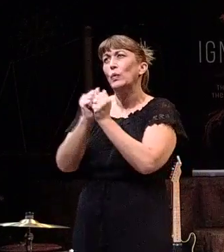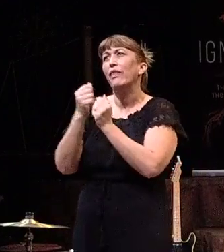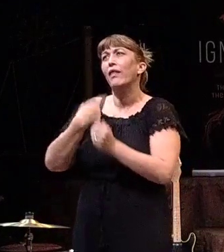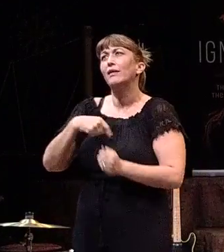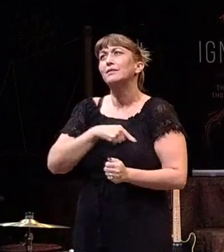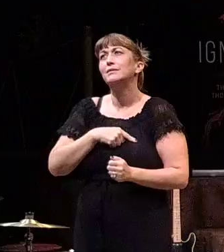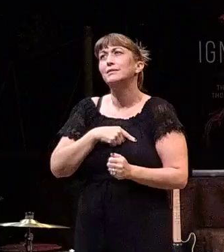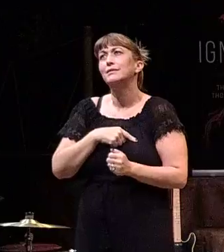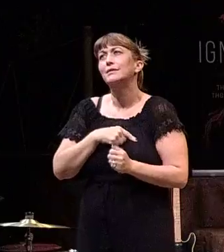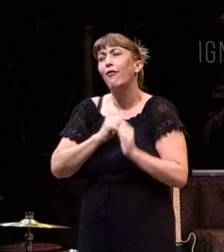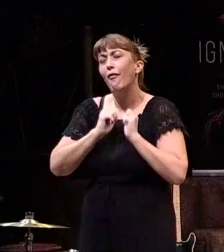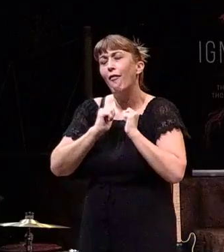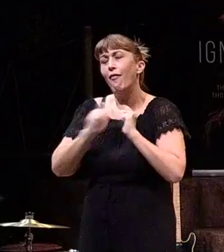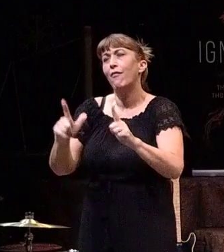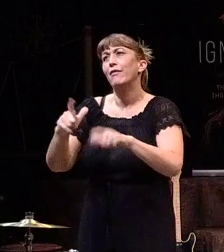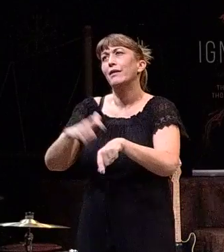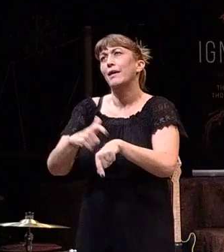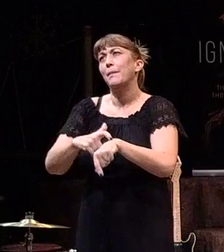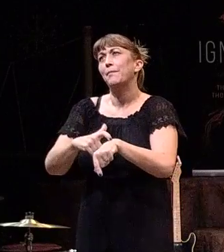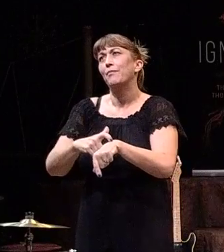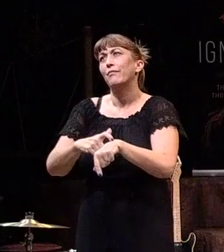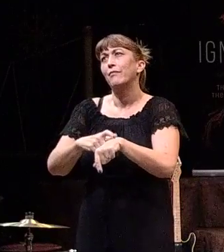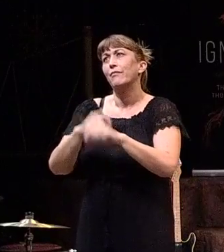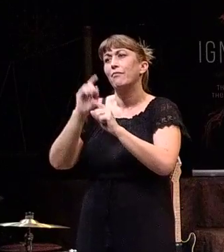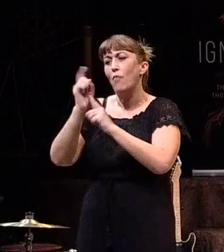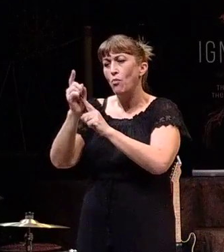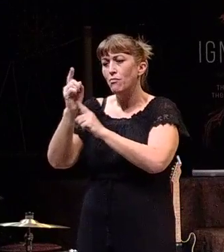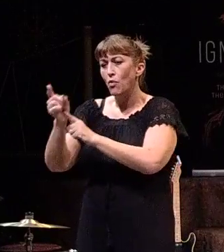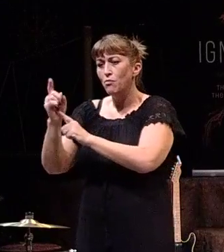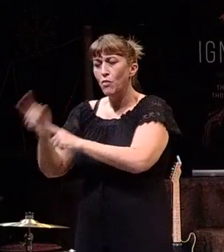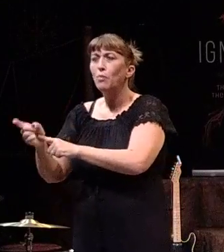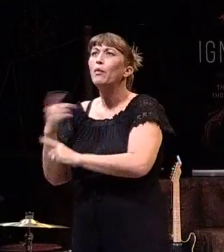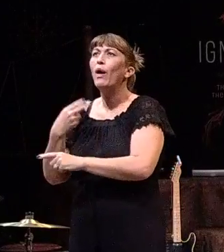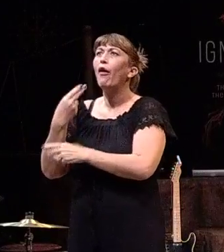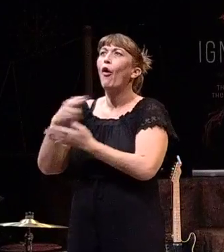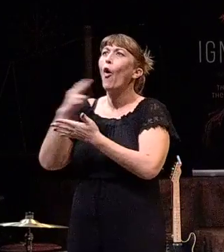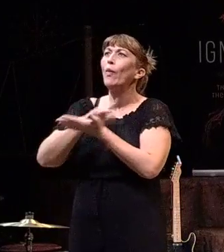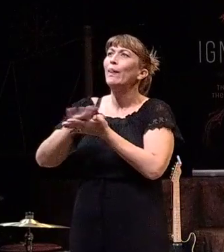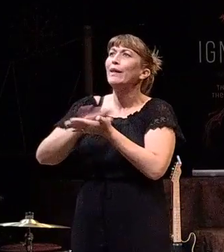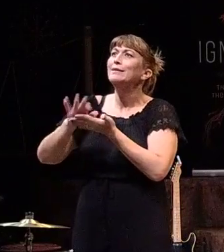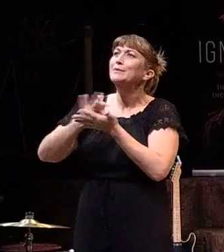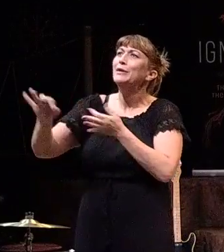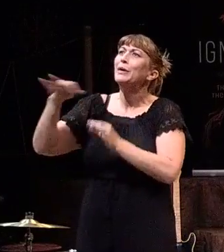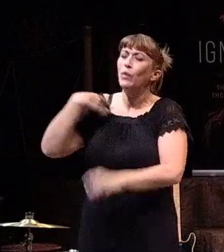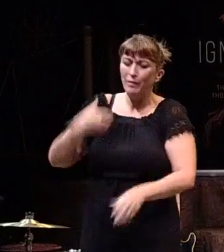moments that the Holy Spirit would be like, go!